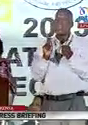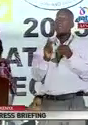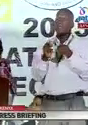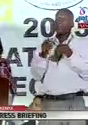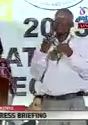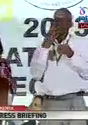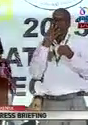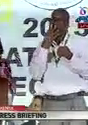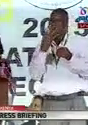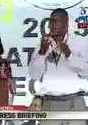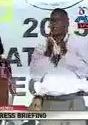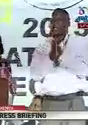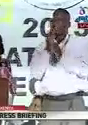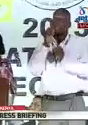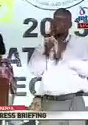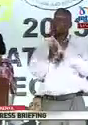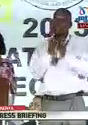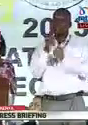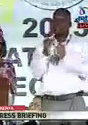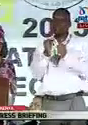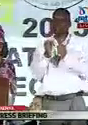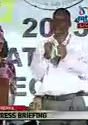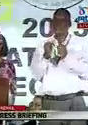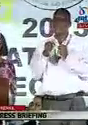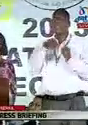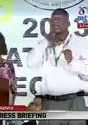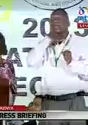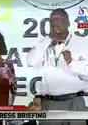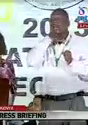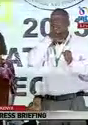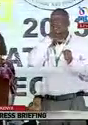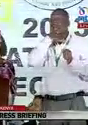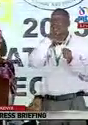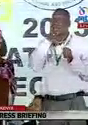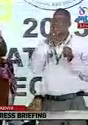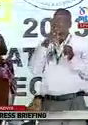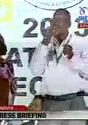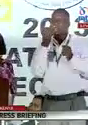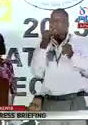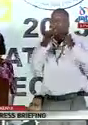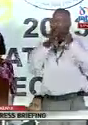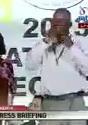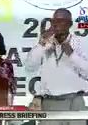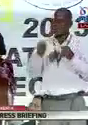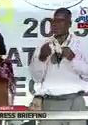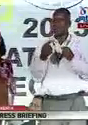455, Raila Odinga, 37